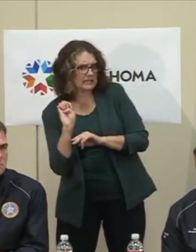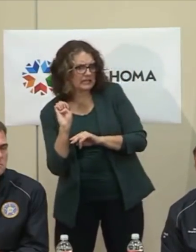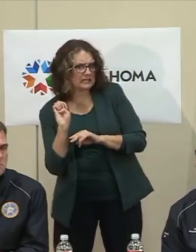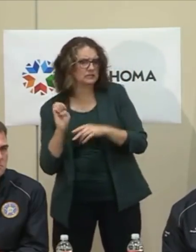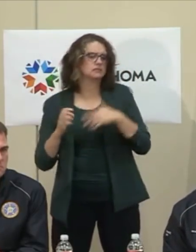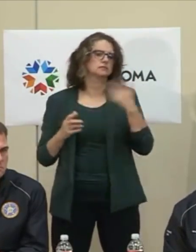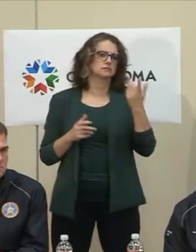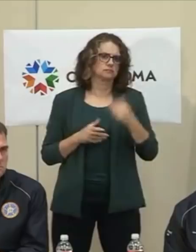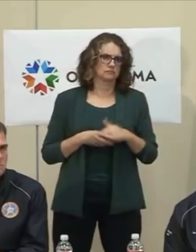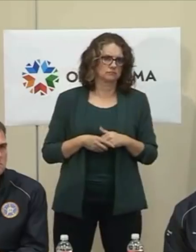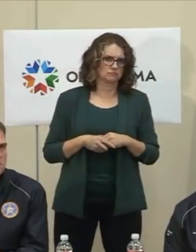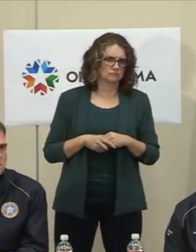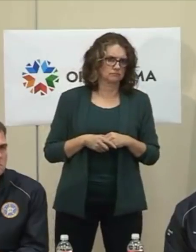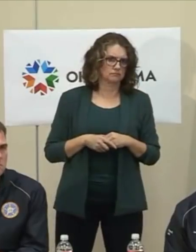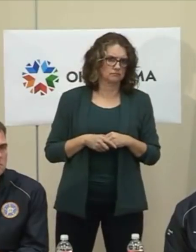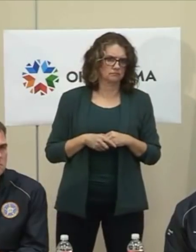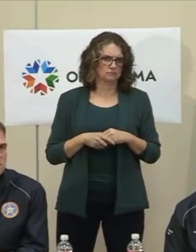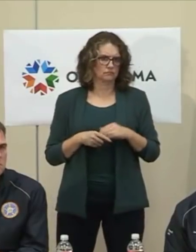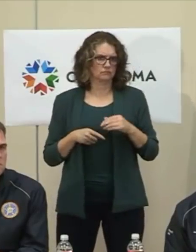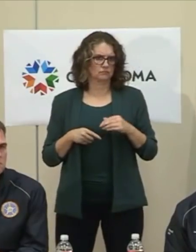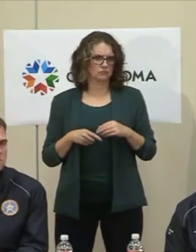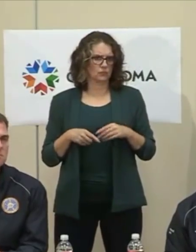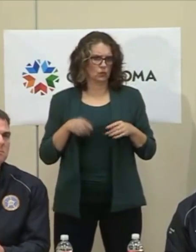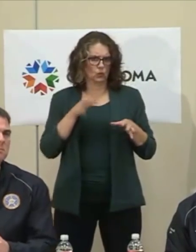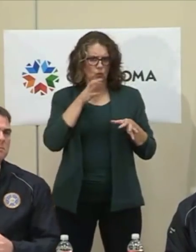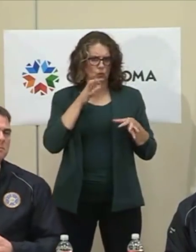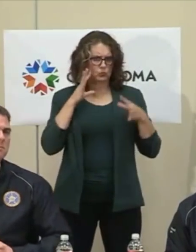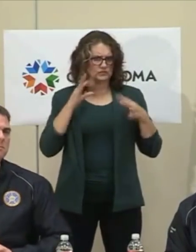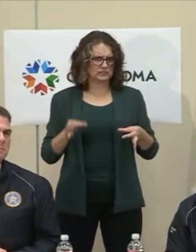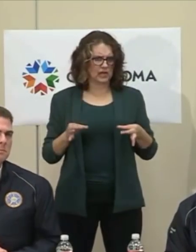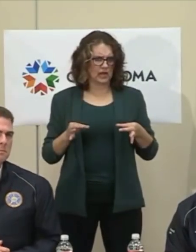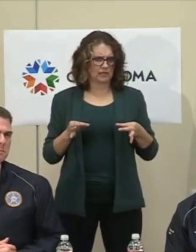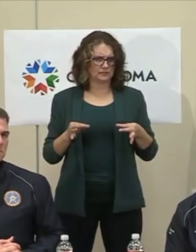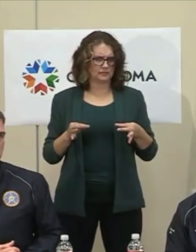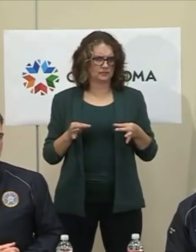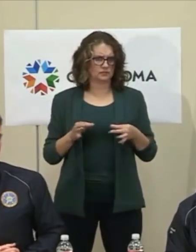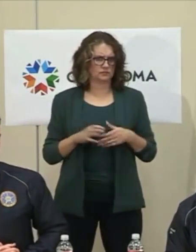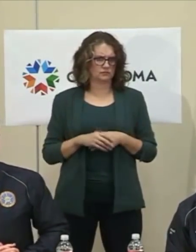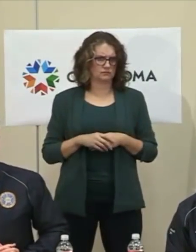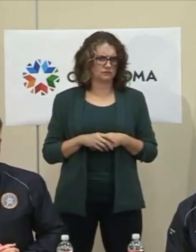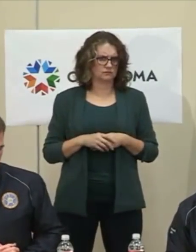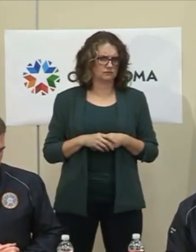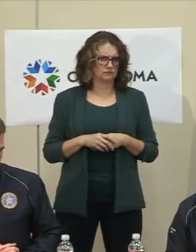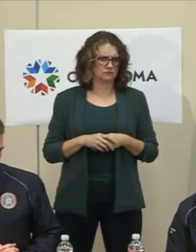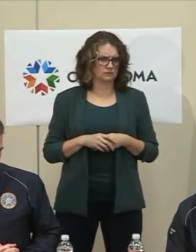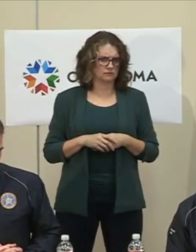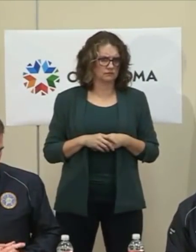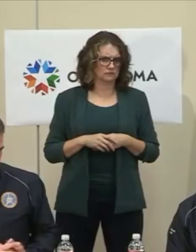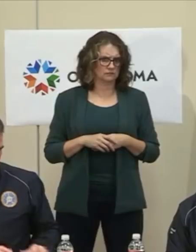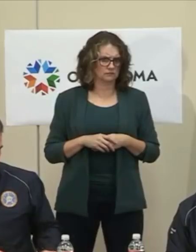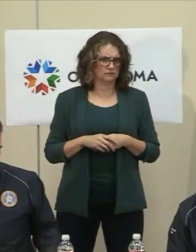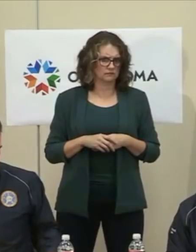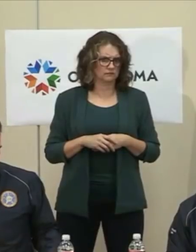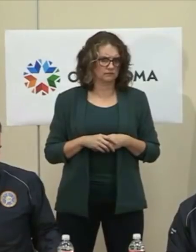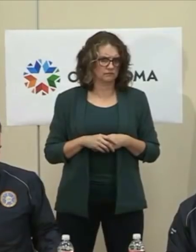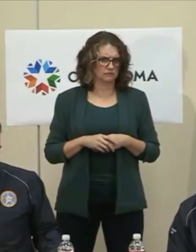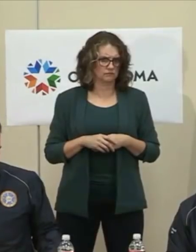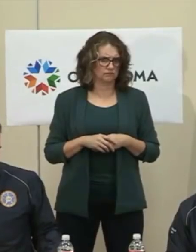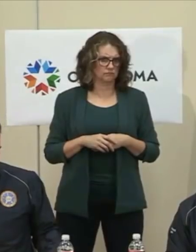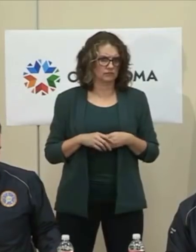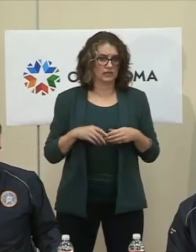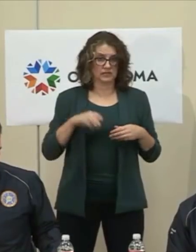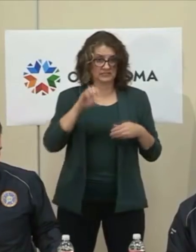their region, Oklahoma's in one of several states in the region for the U.S. PHS, but does the state also have its own PPE